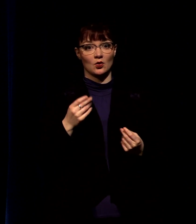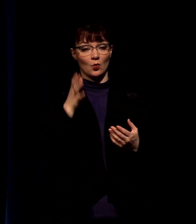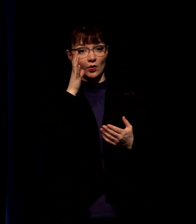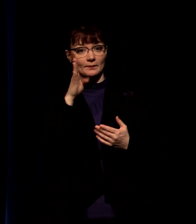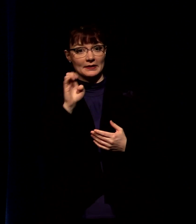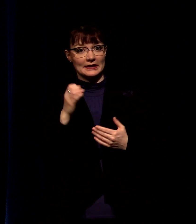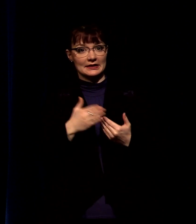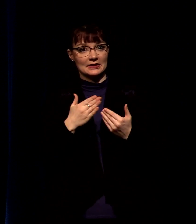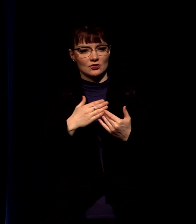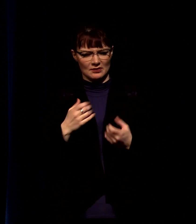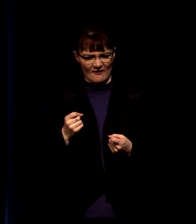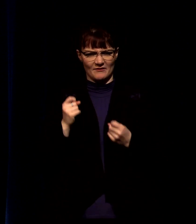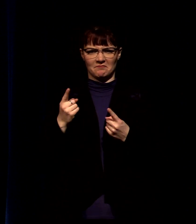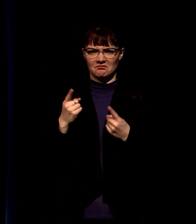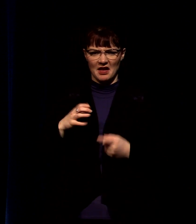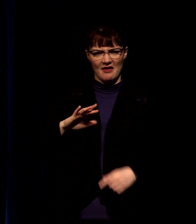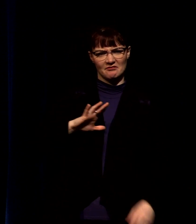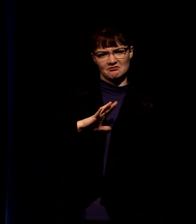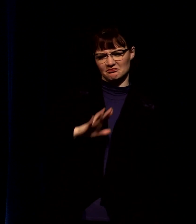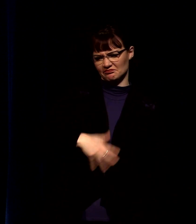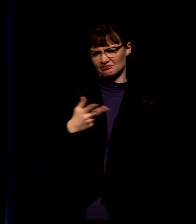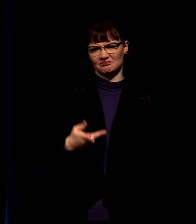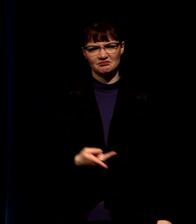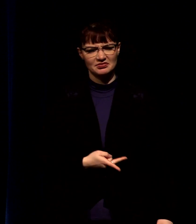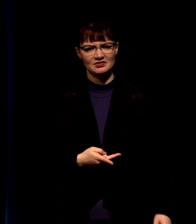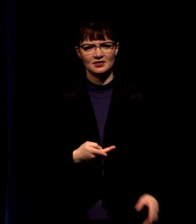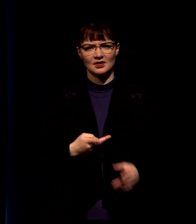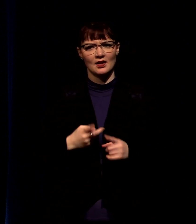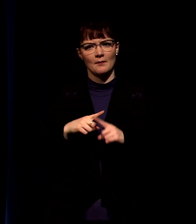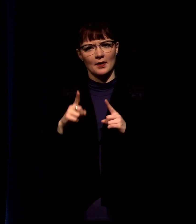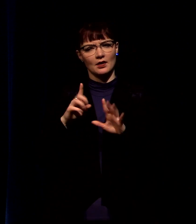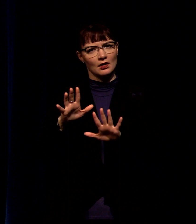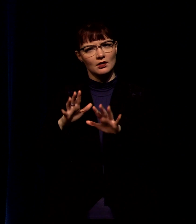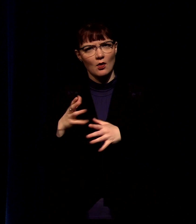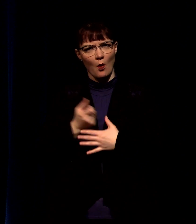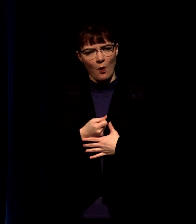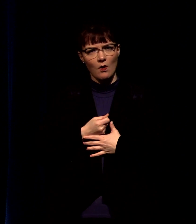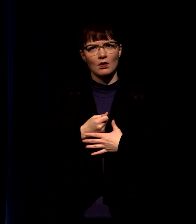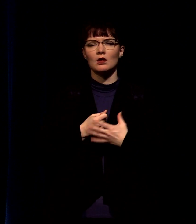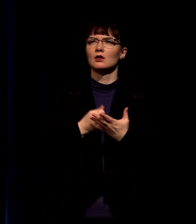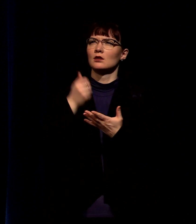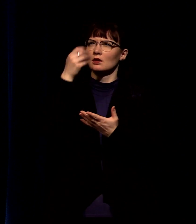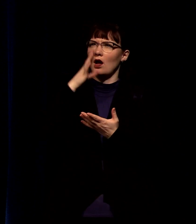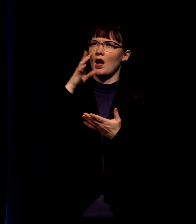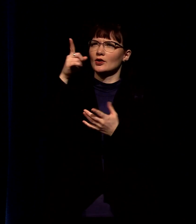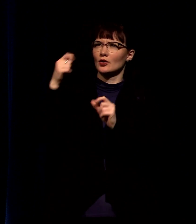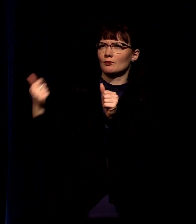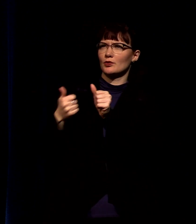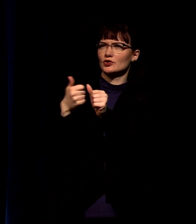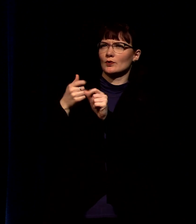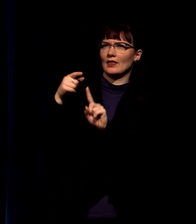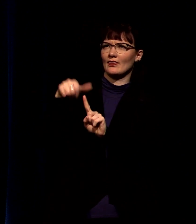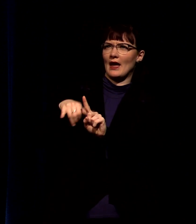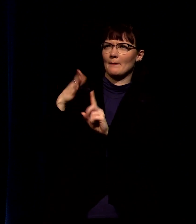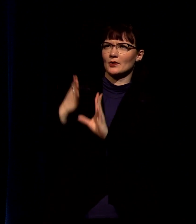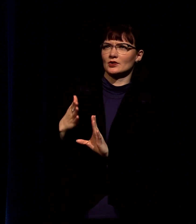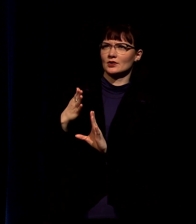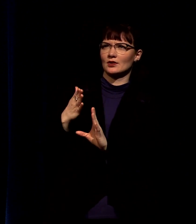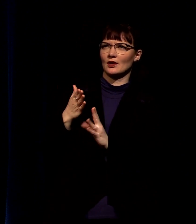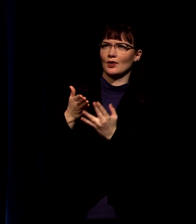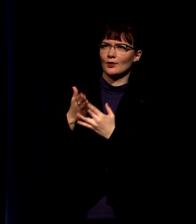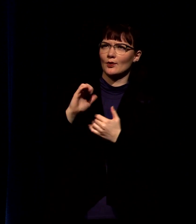to people and don't get judgmental or defensive but actually engage in dialogue and recognize that god might be wanting to do something in that person